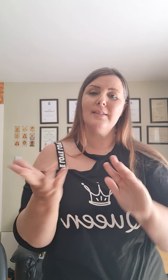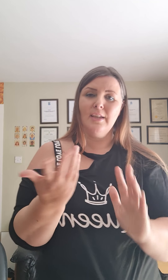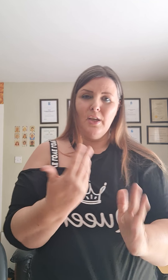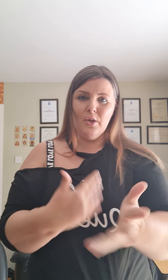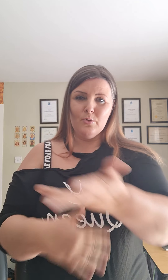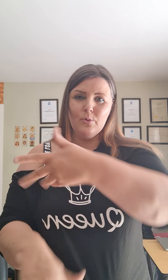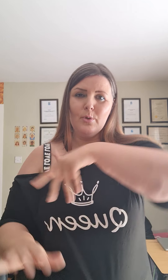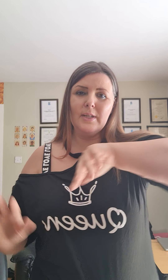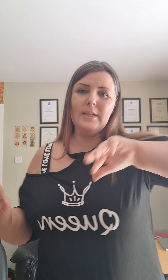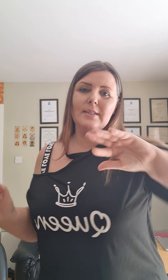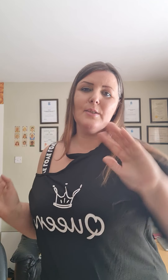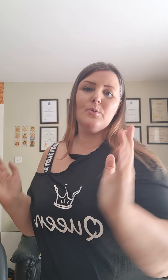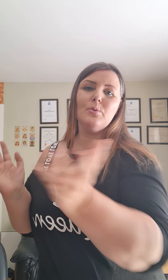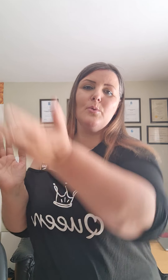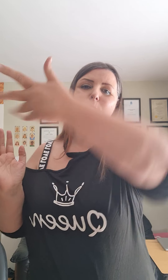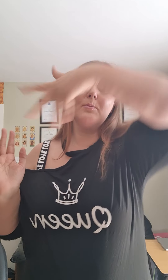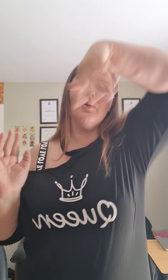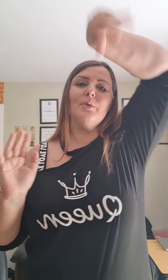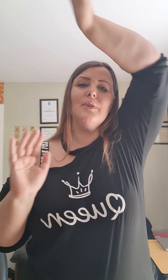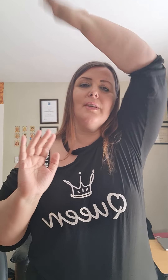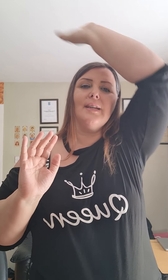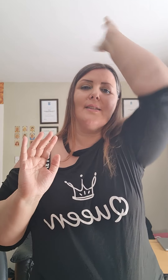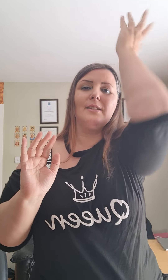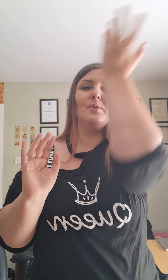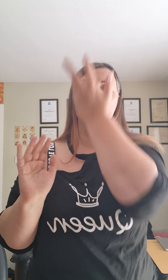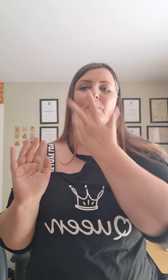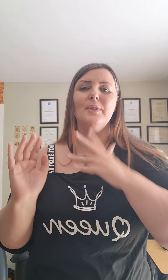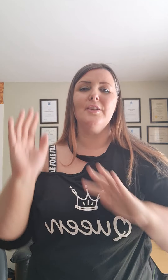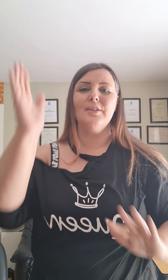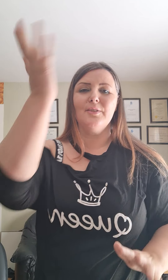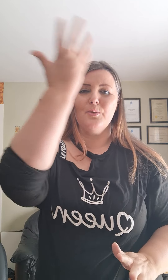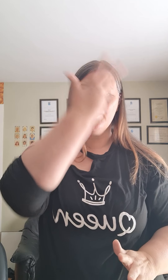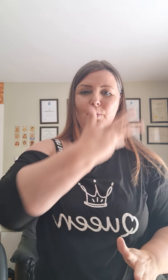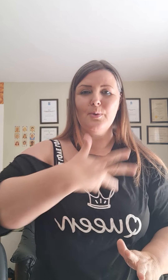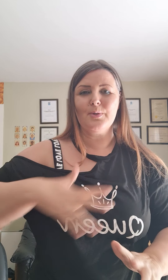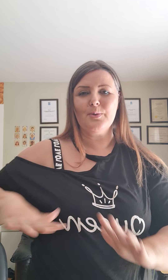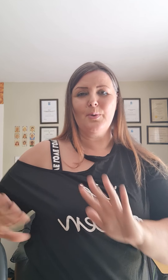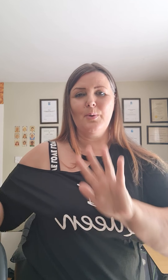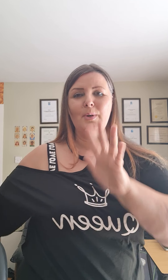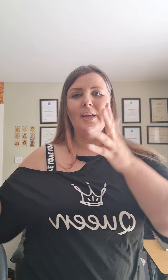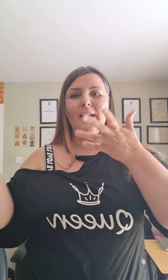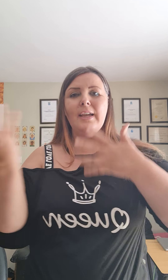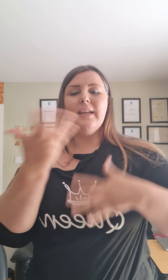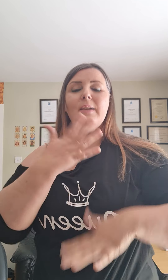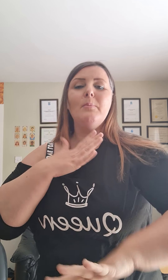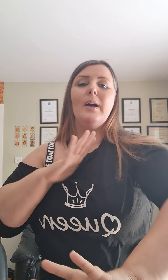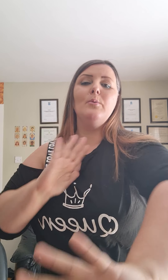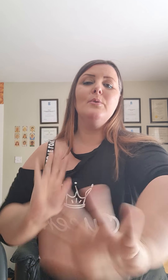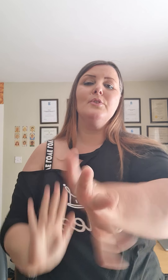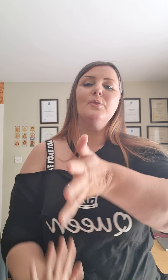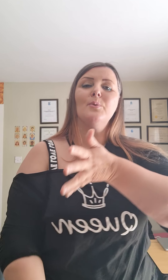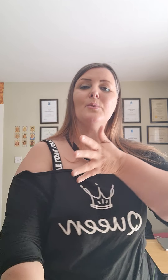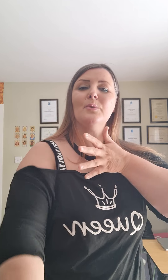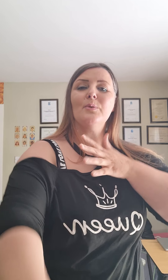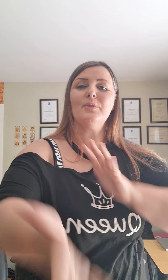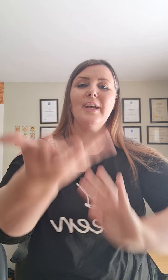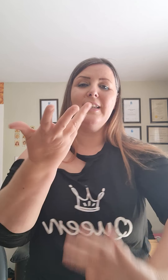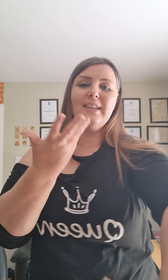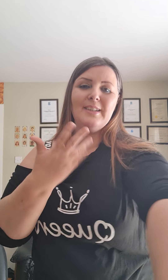look on a simple motor you can say no more fish is through or so you're my watch or no tie in